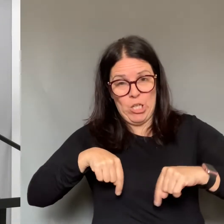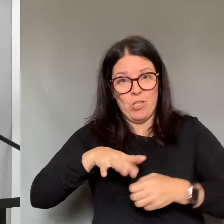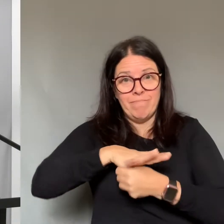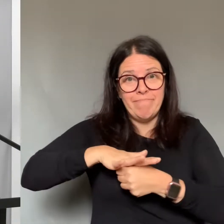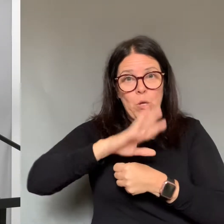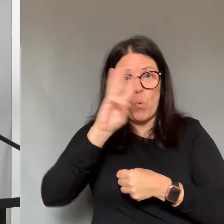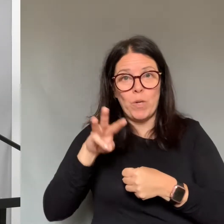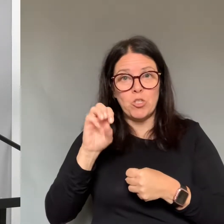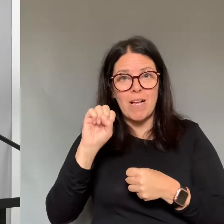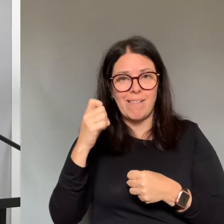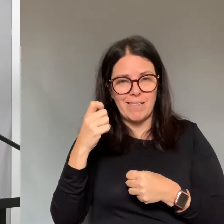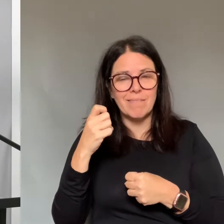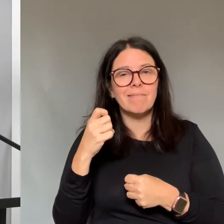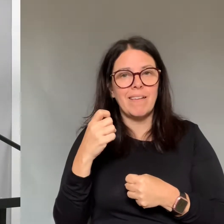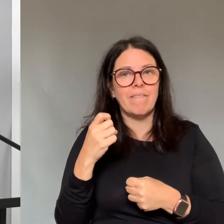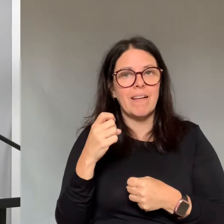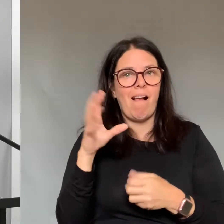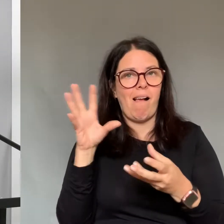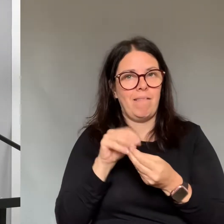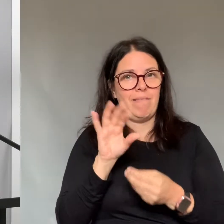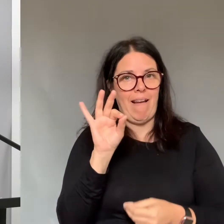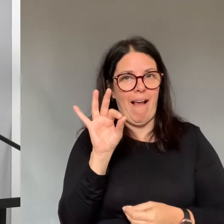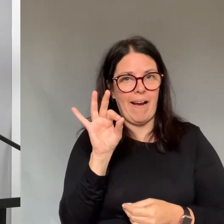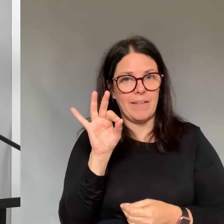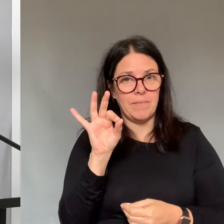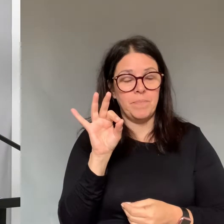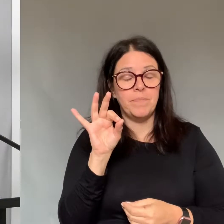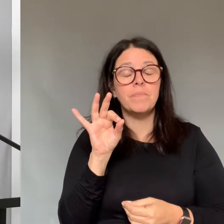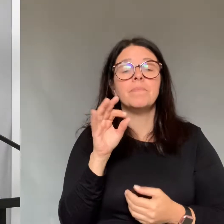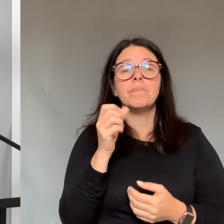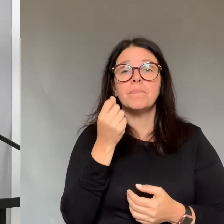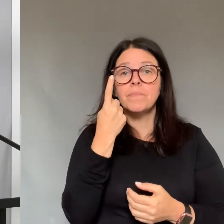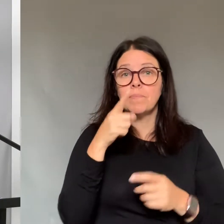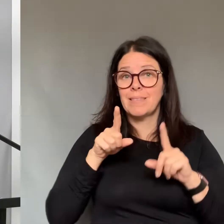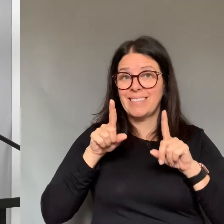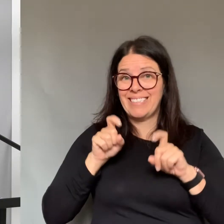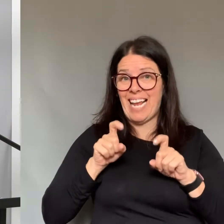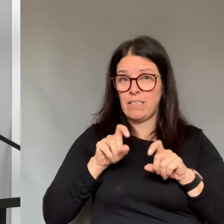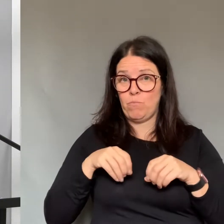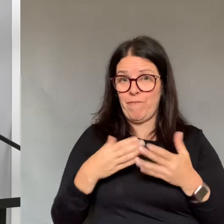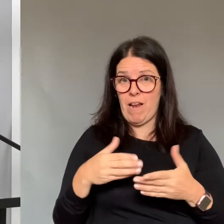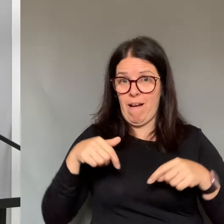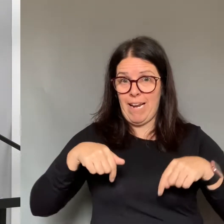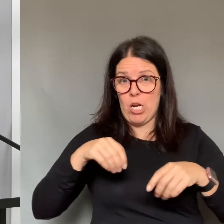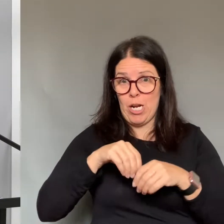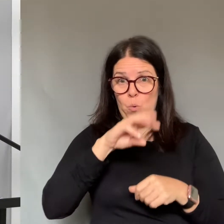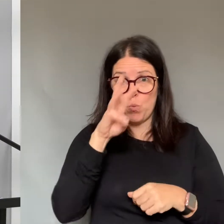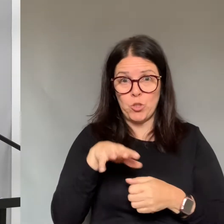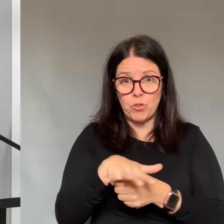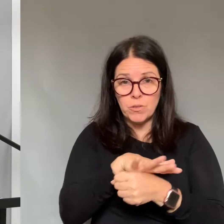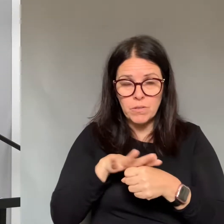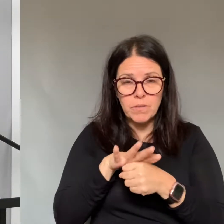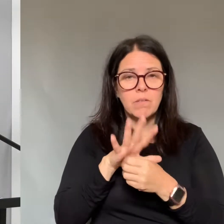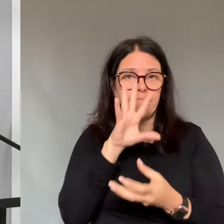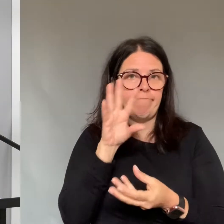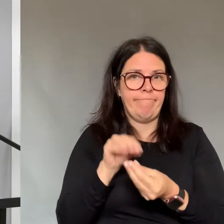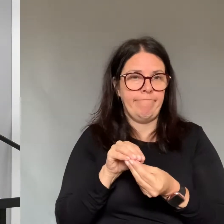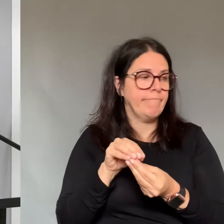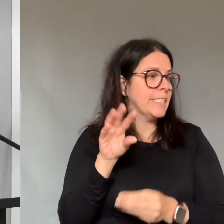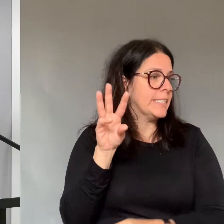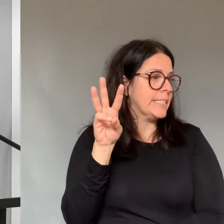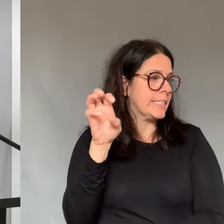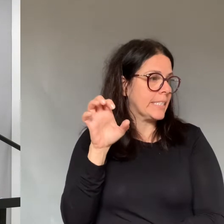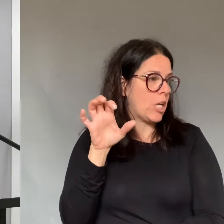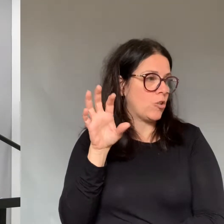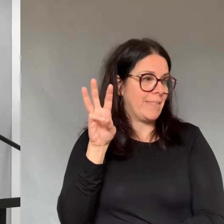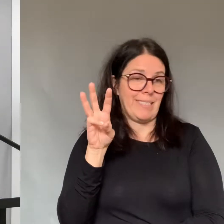in Windsor-Essex. Overall 669 individuals have been tested for COVID-19